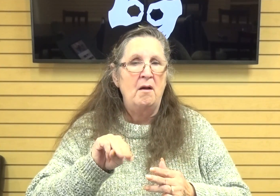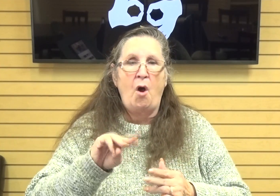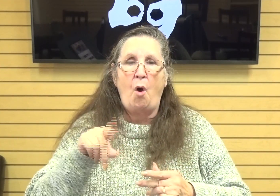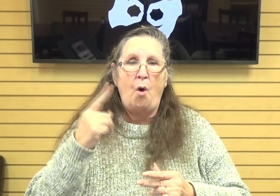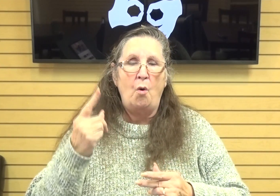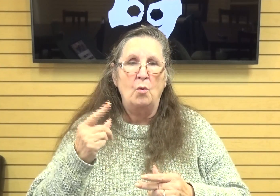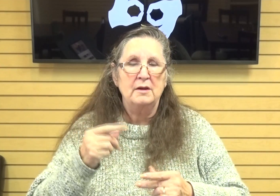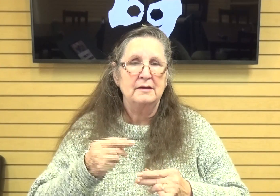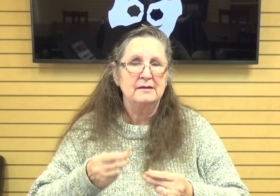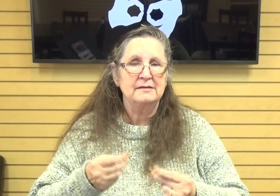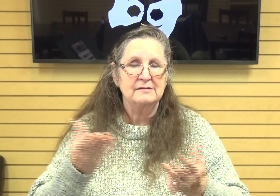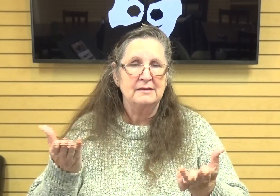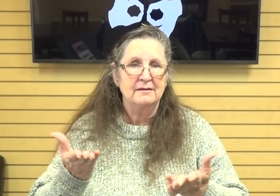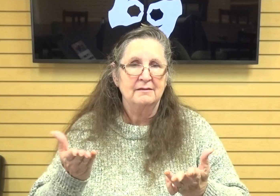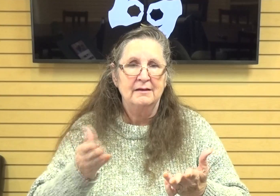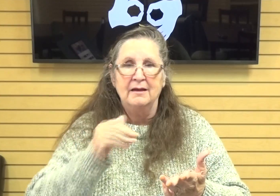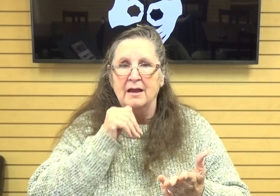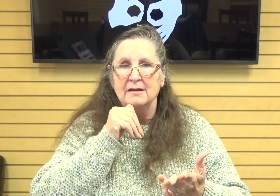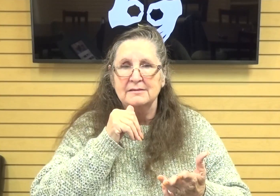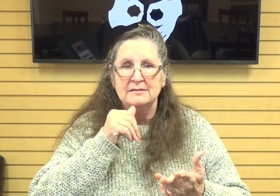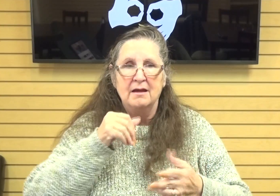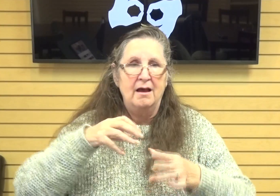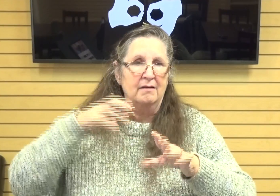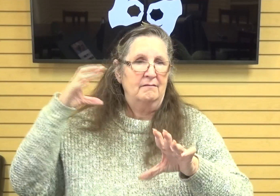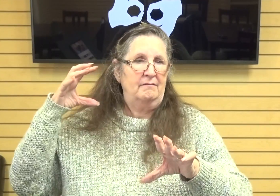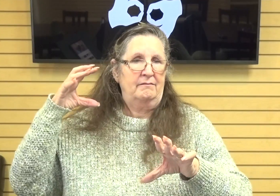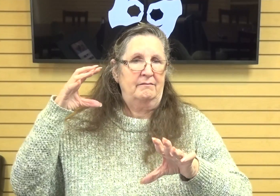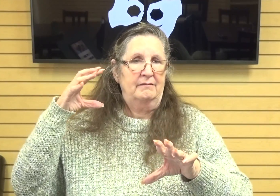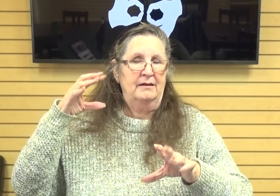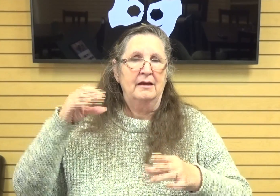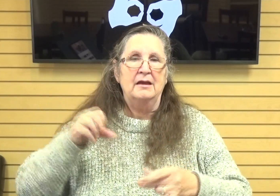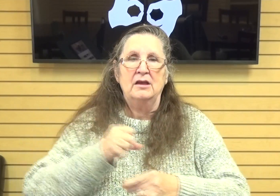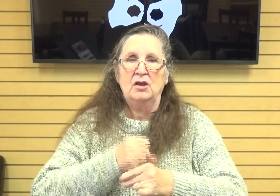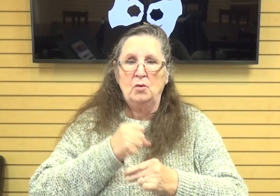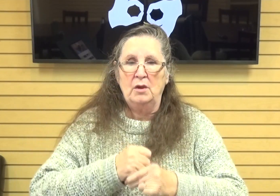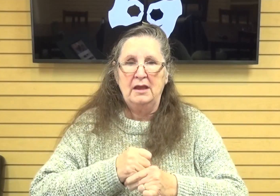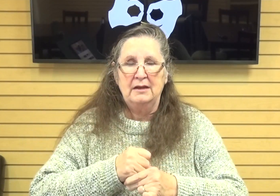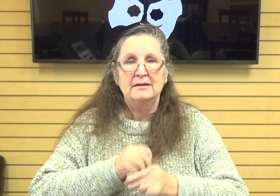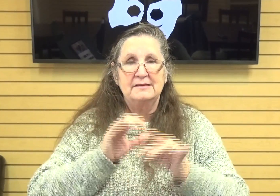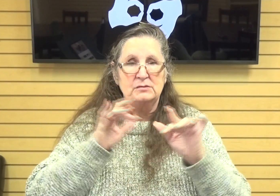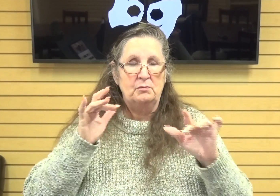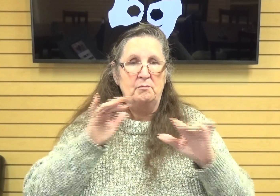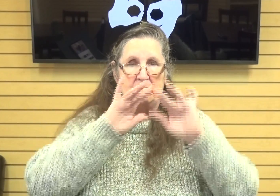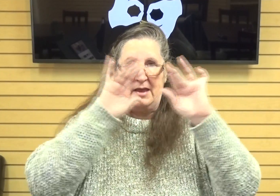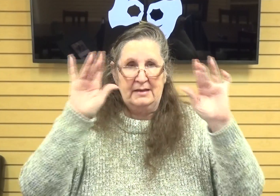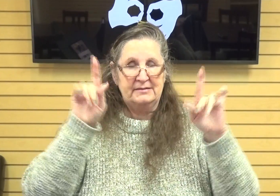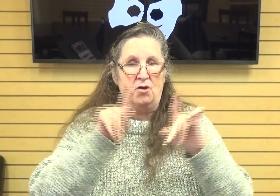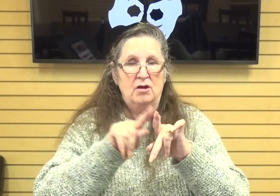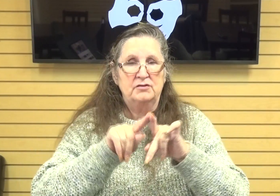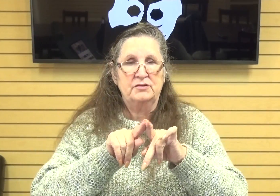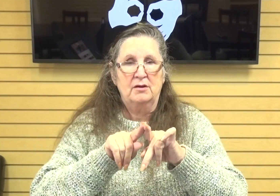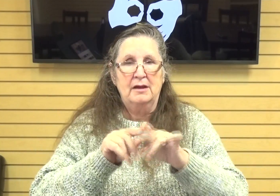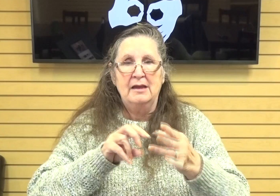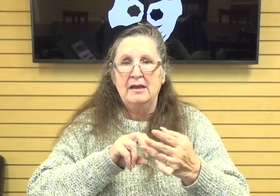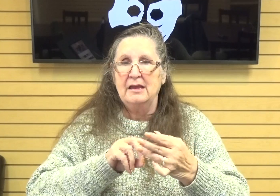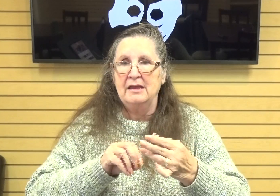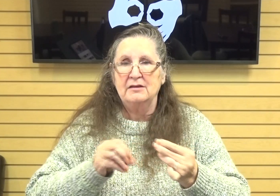god wasn't just hovering out in space he created space too god transcends time space matter